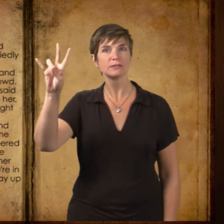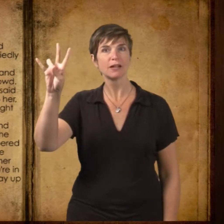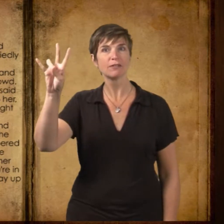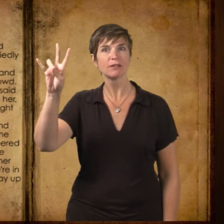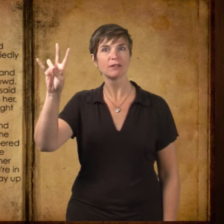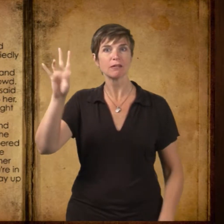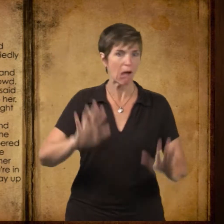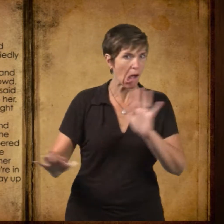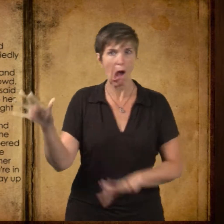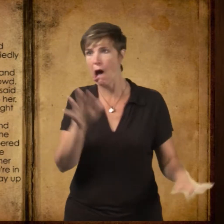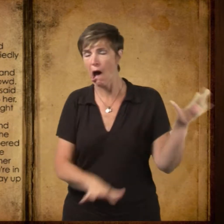and came a-running.